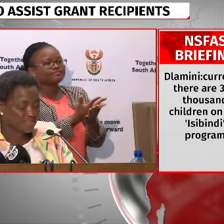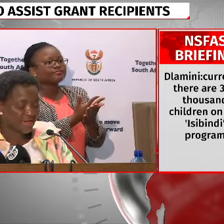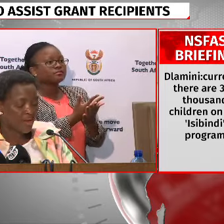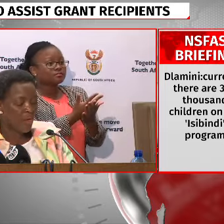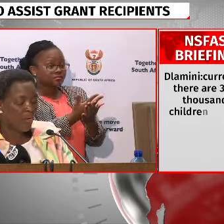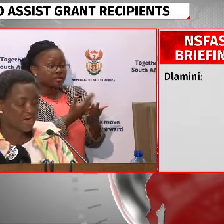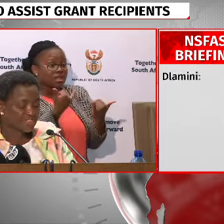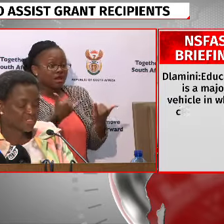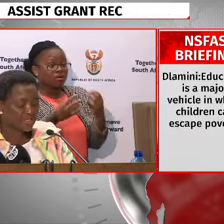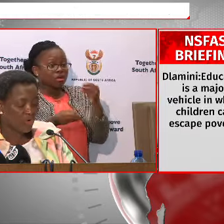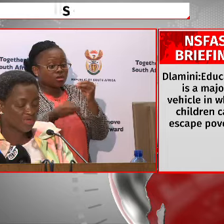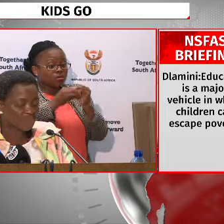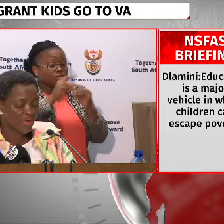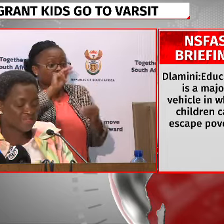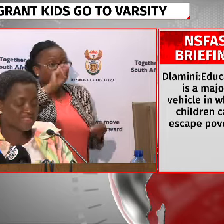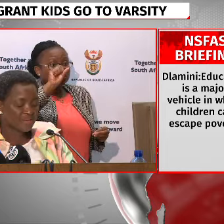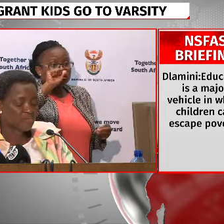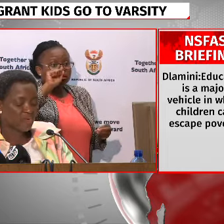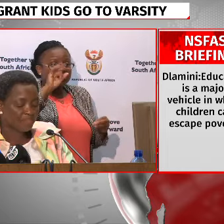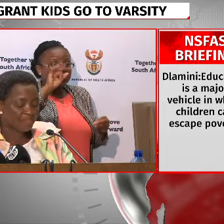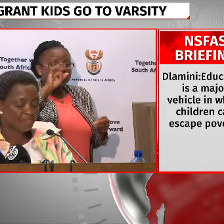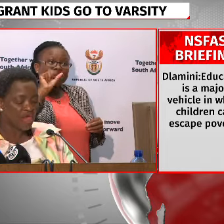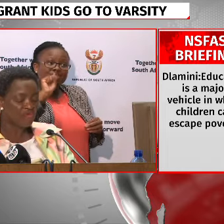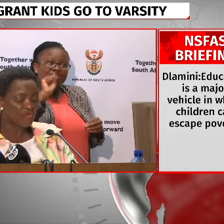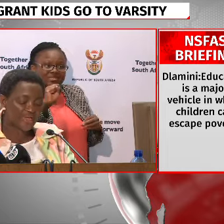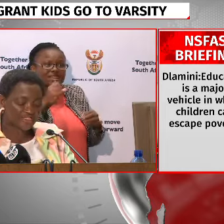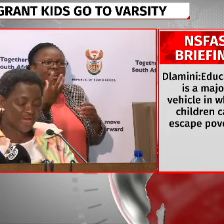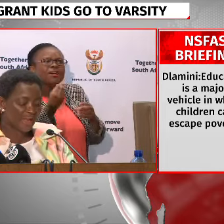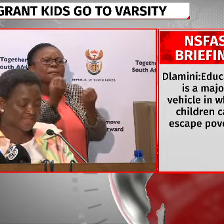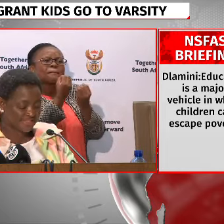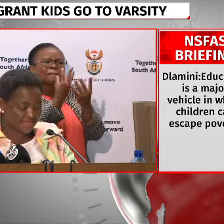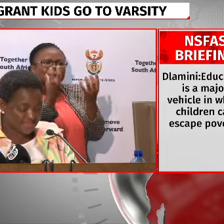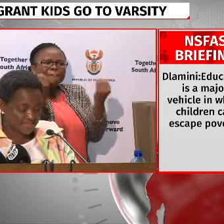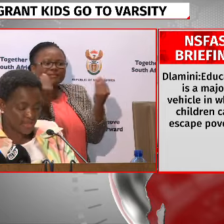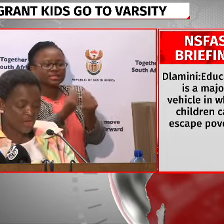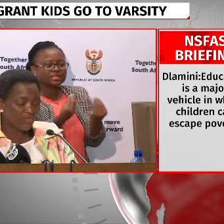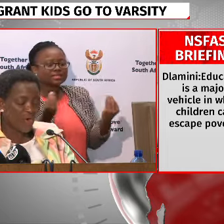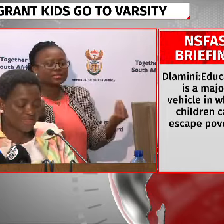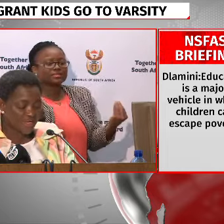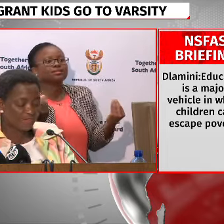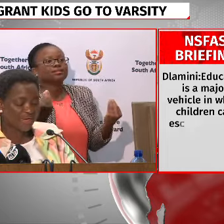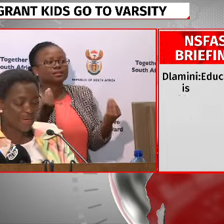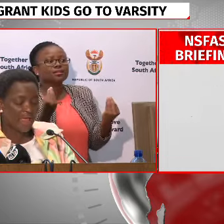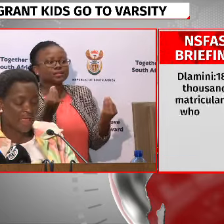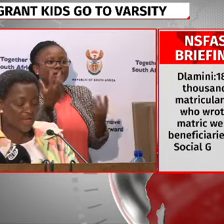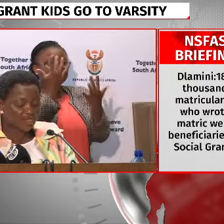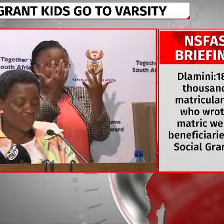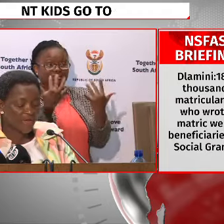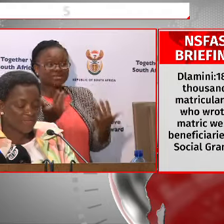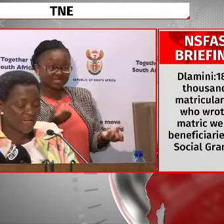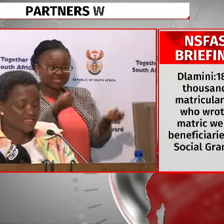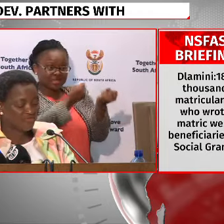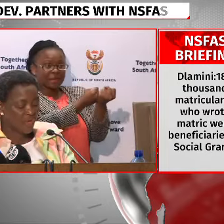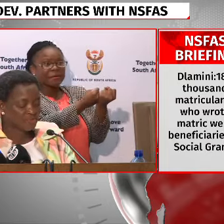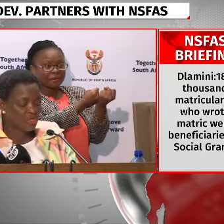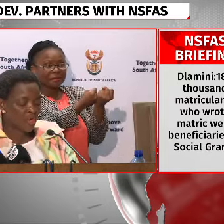of children were reached in order to assist them to apply for financial assistance. For example, a lot of